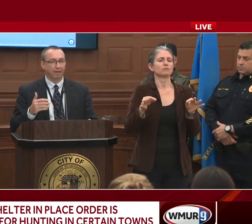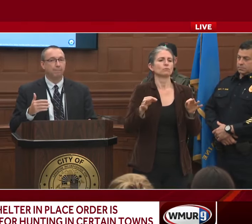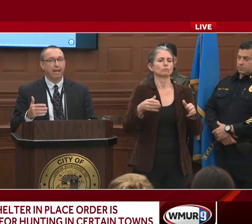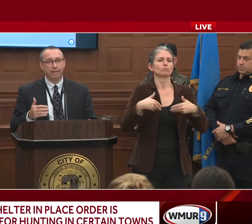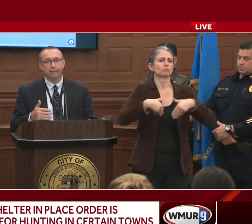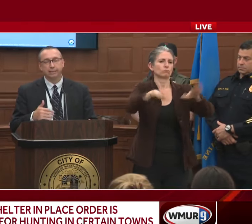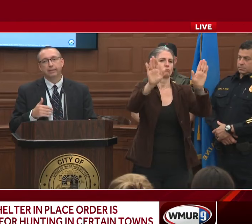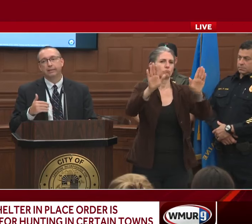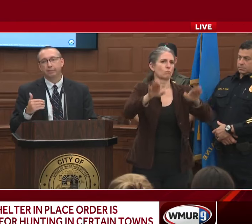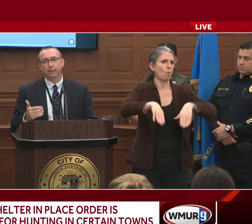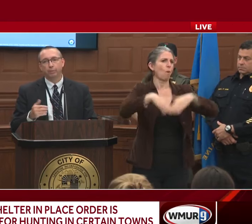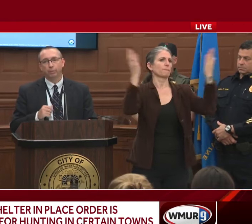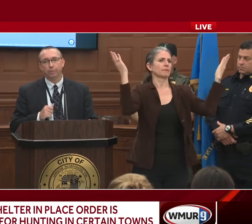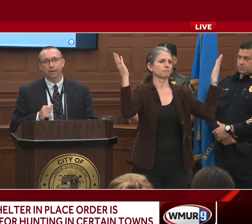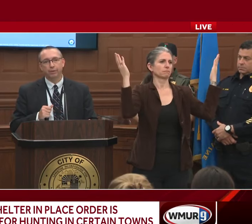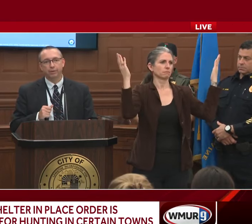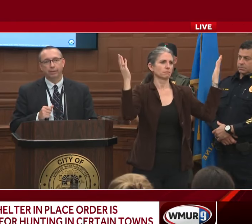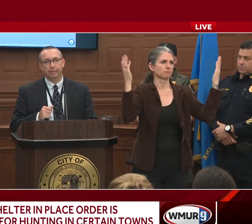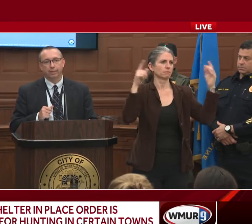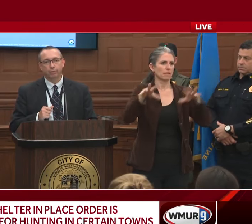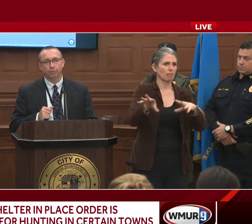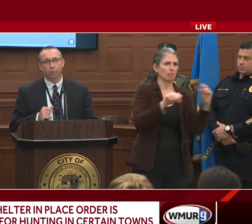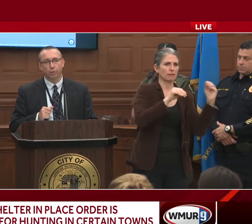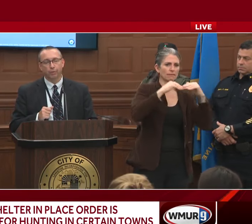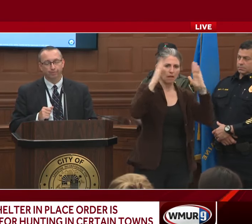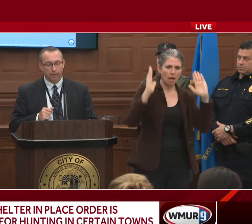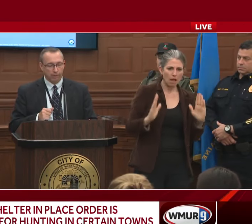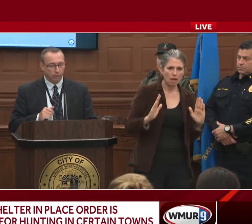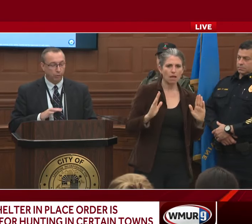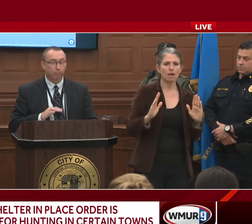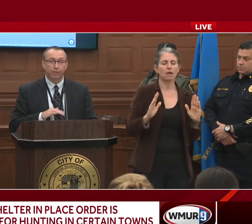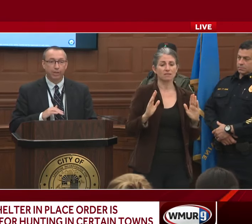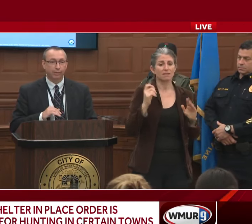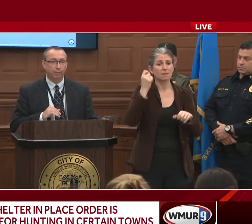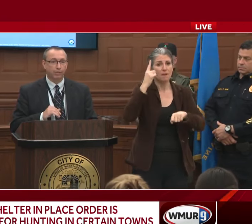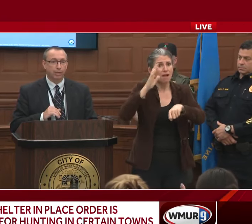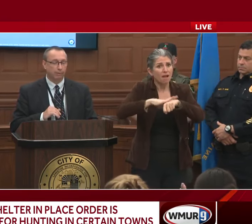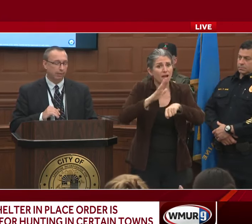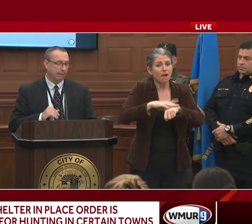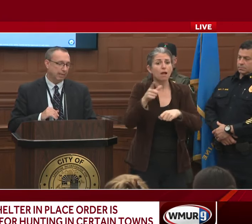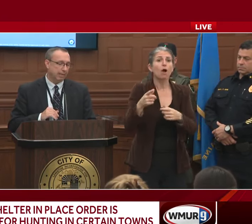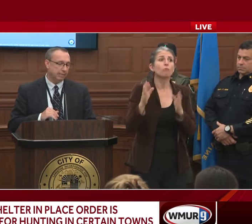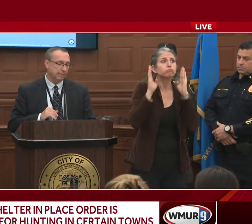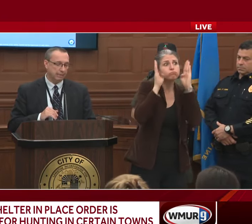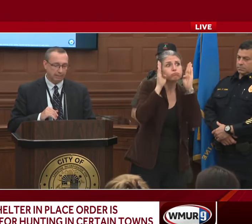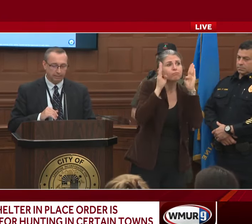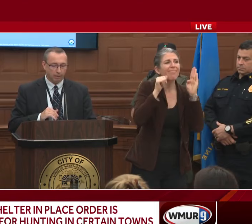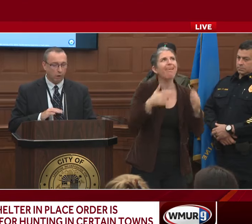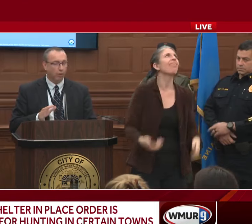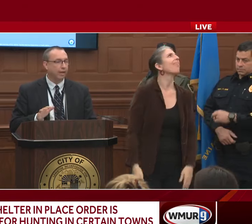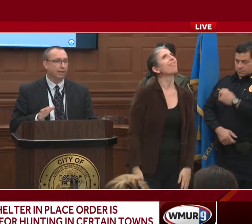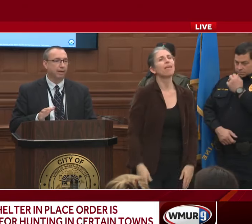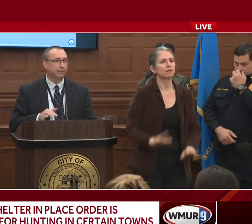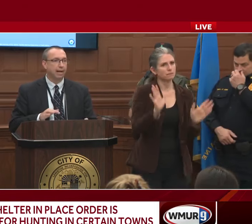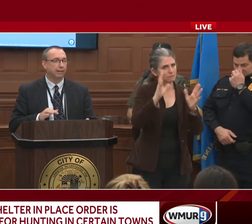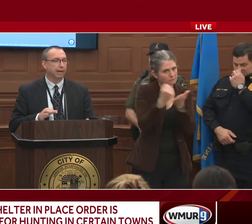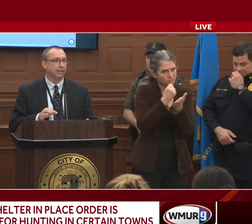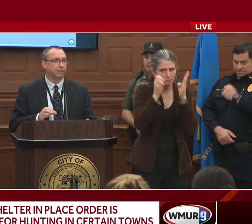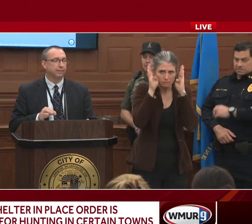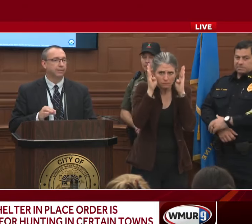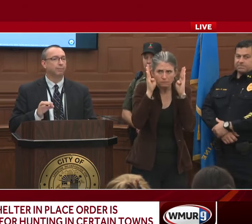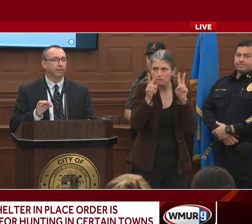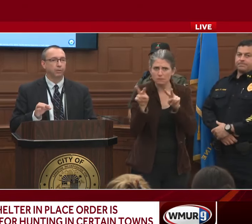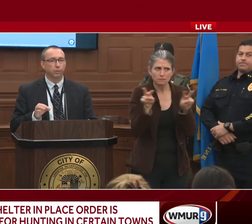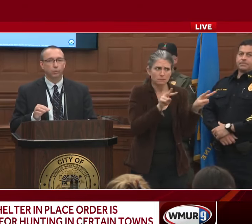but recommend that people remain vigilant as they move forward. So I do appreciate them reaching out, and all of that contact